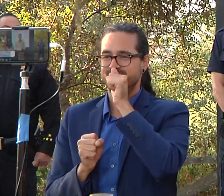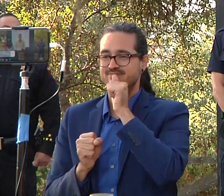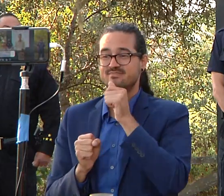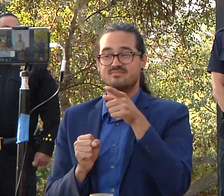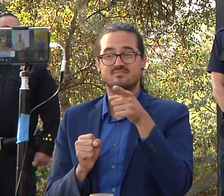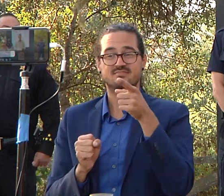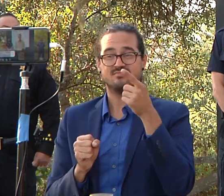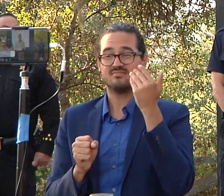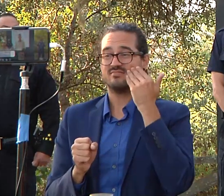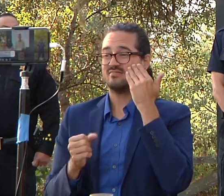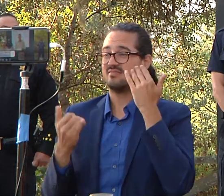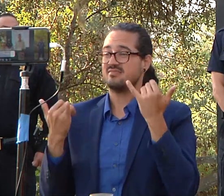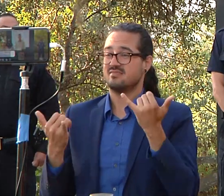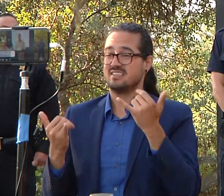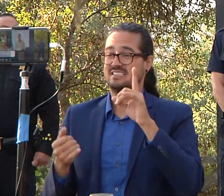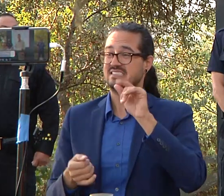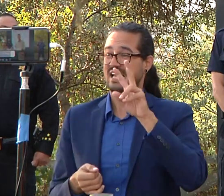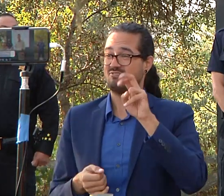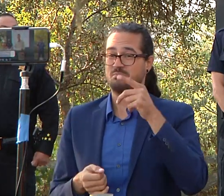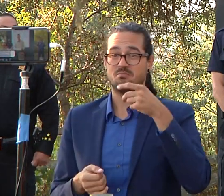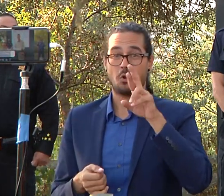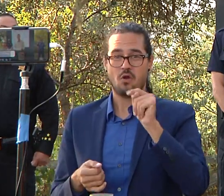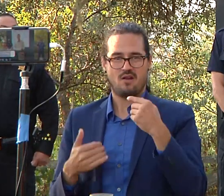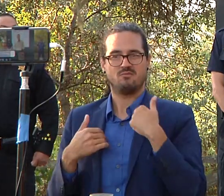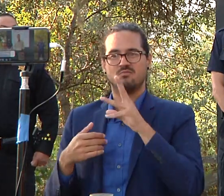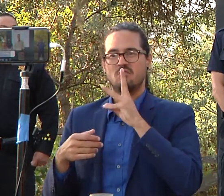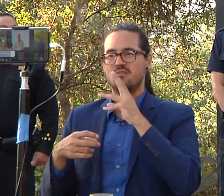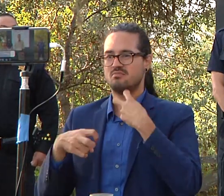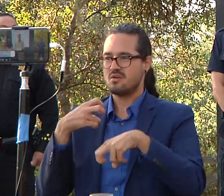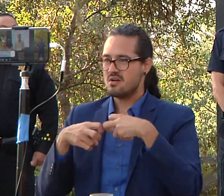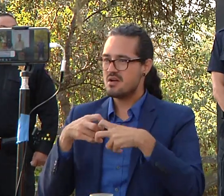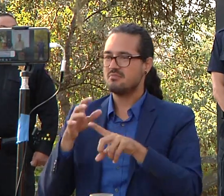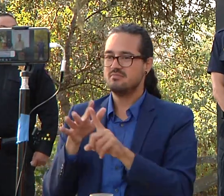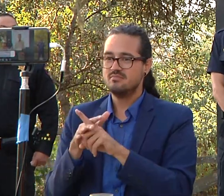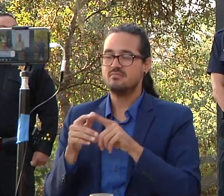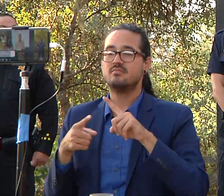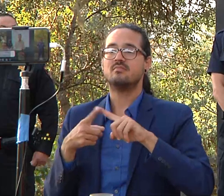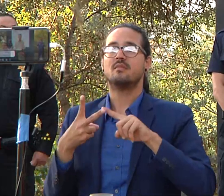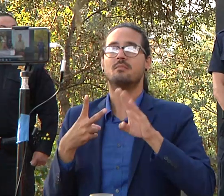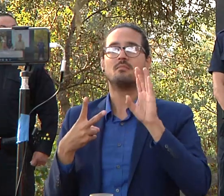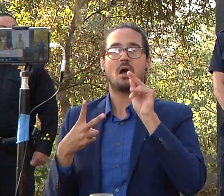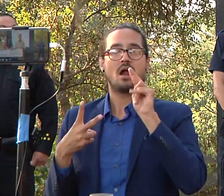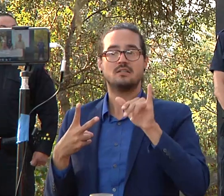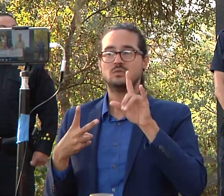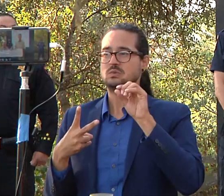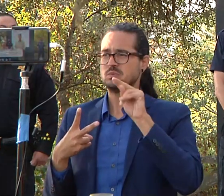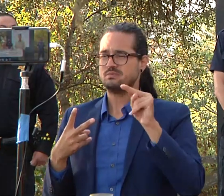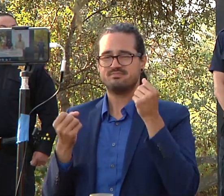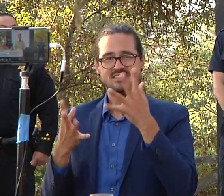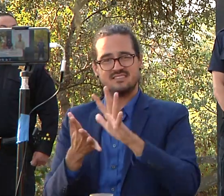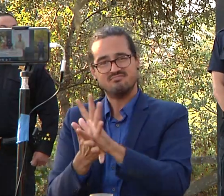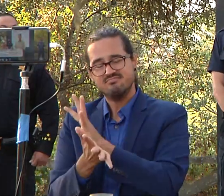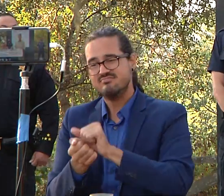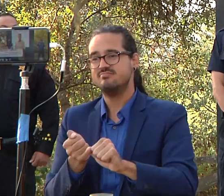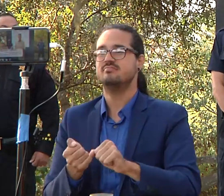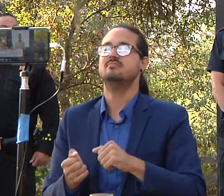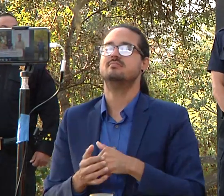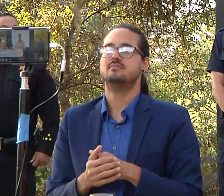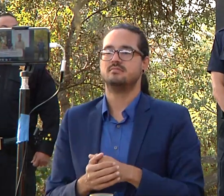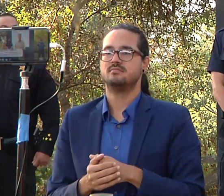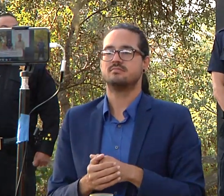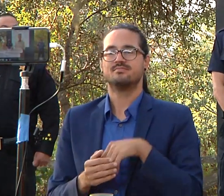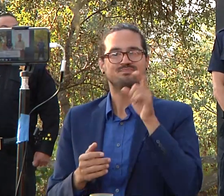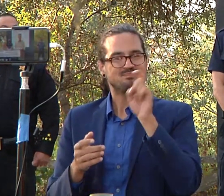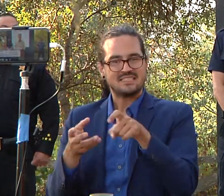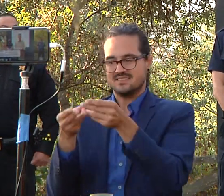um and then obviously bonnie dune being heavily affected so these are things that have to get worked out you know for people to get back home where they have the